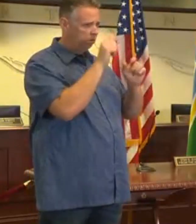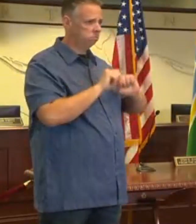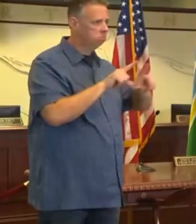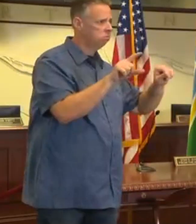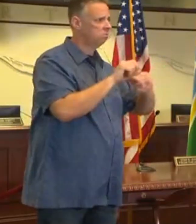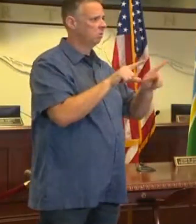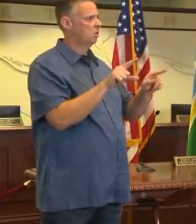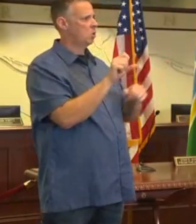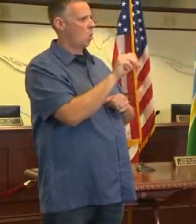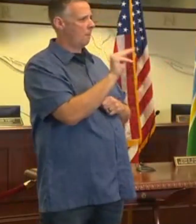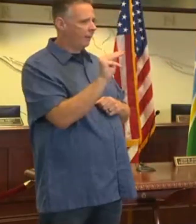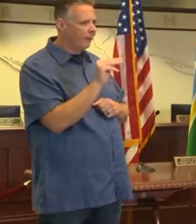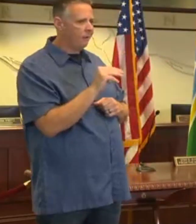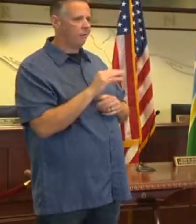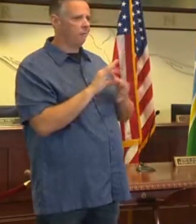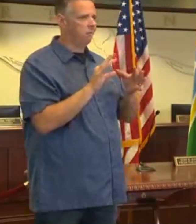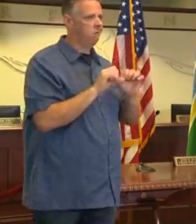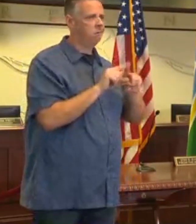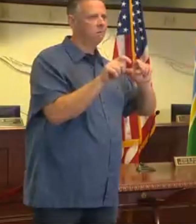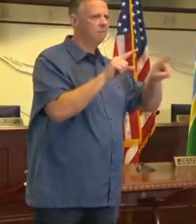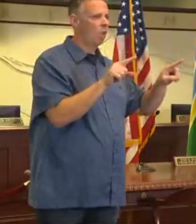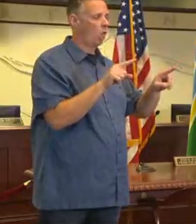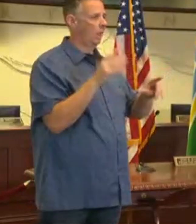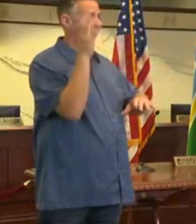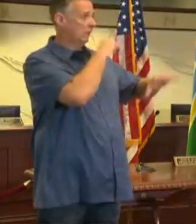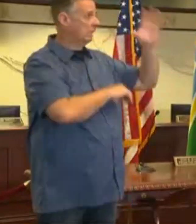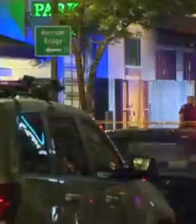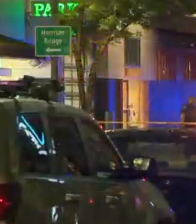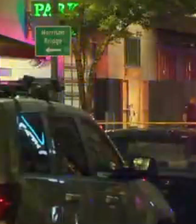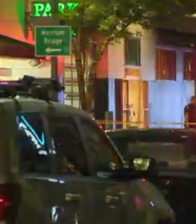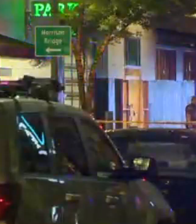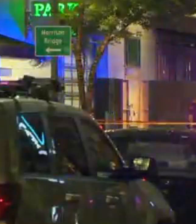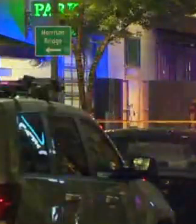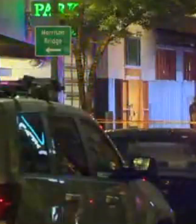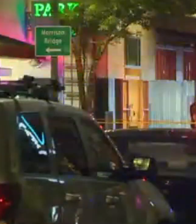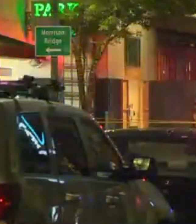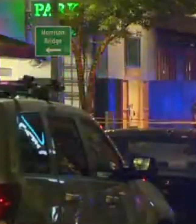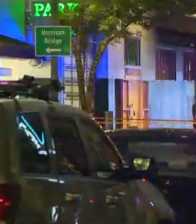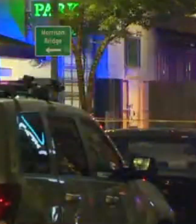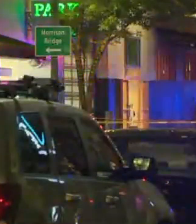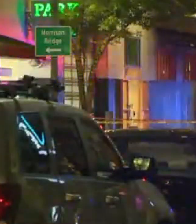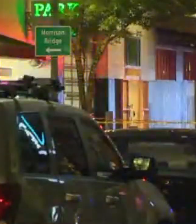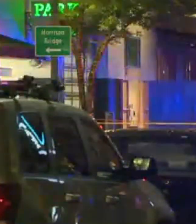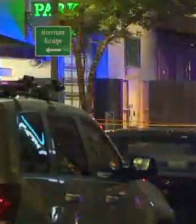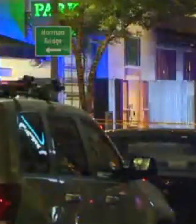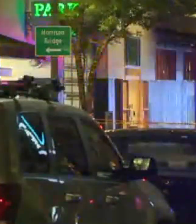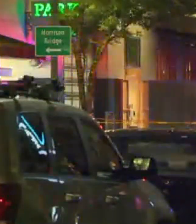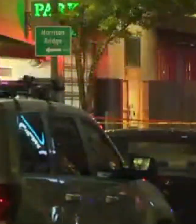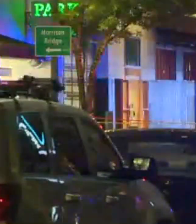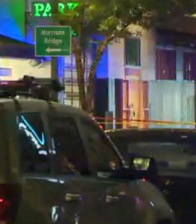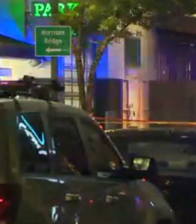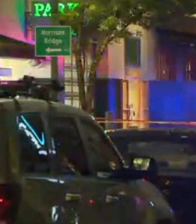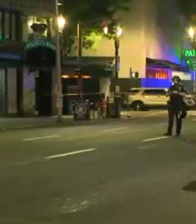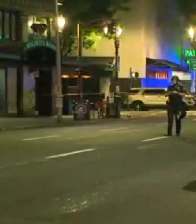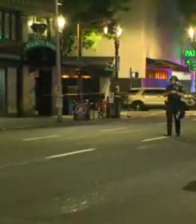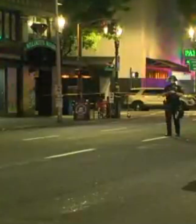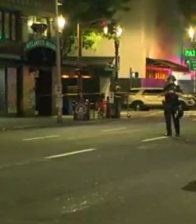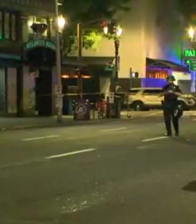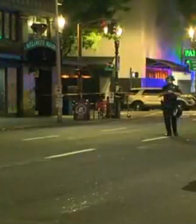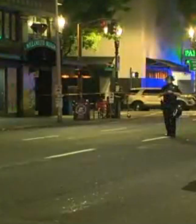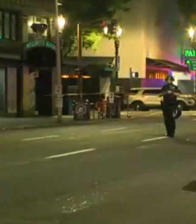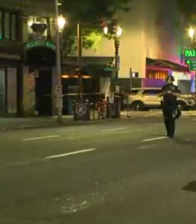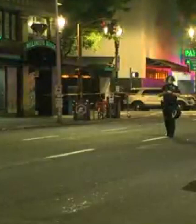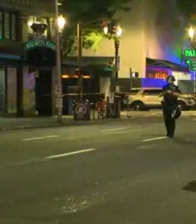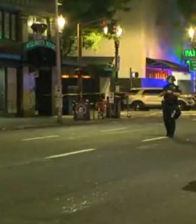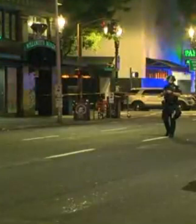media or jumping to conclusions that are not based in fact. Detectives spent hours at the scene and are working to gather witness statements